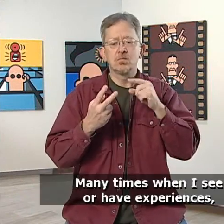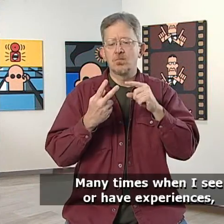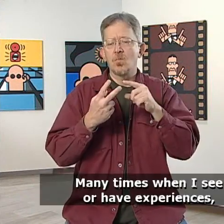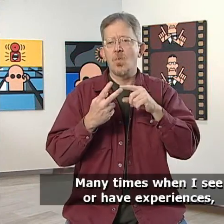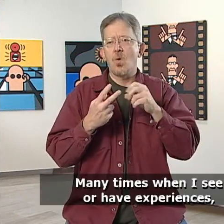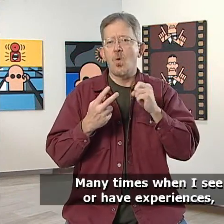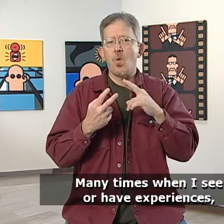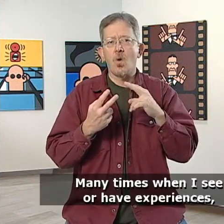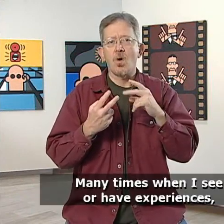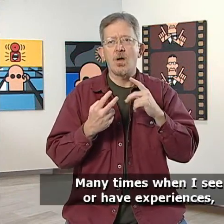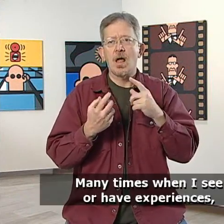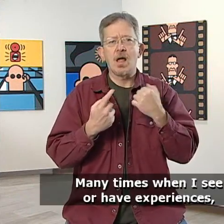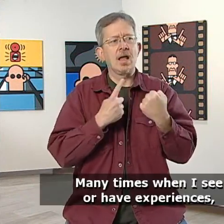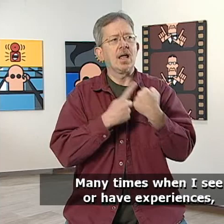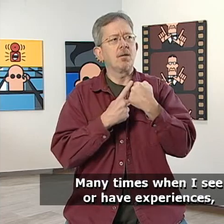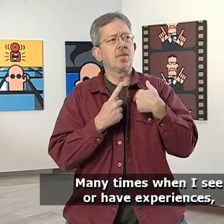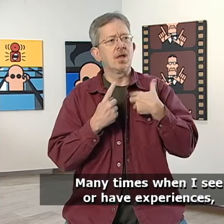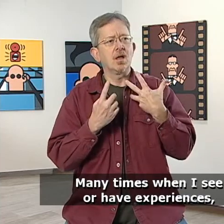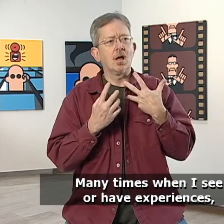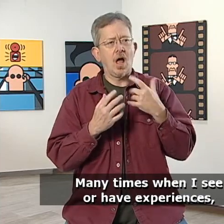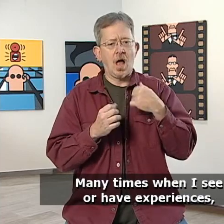Many times, when I see or have experiences,